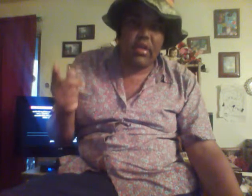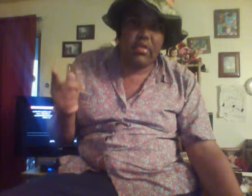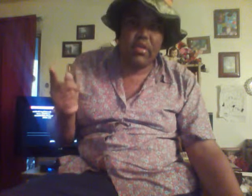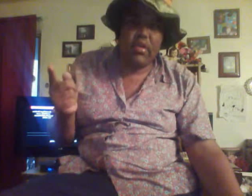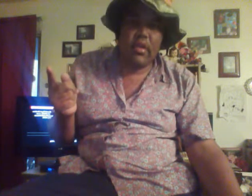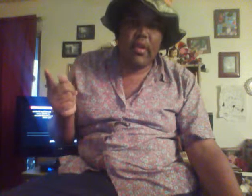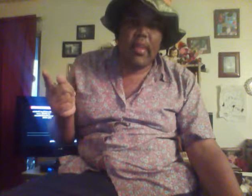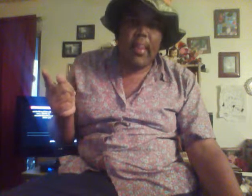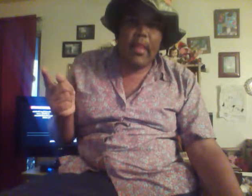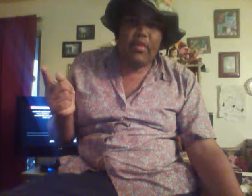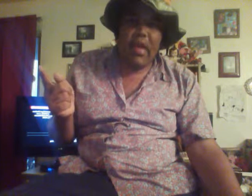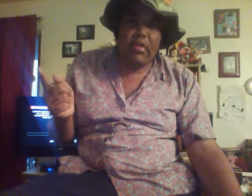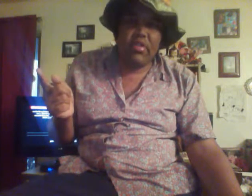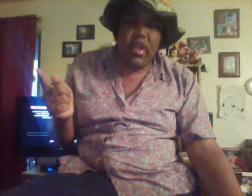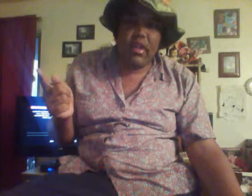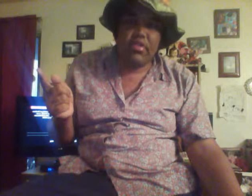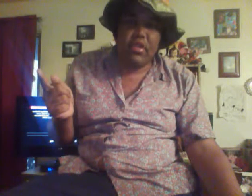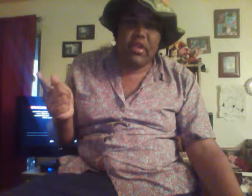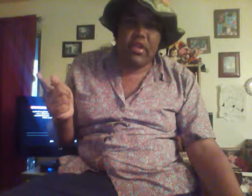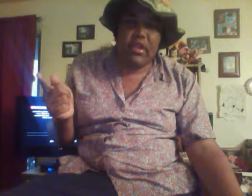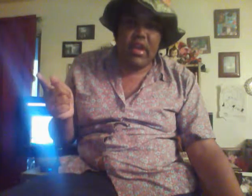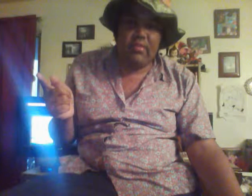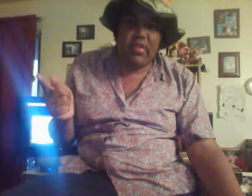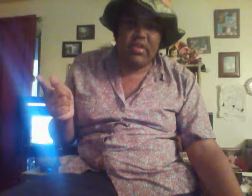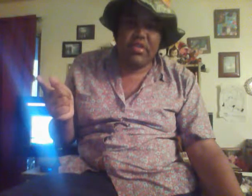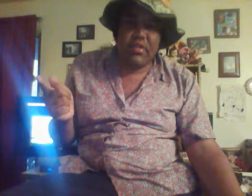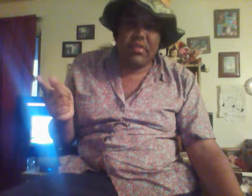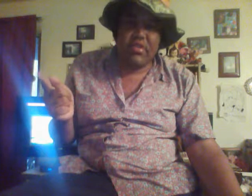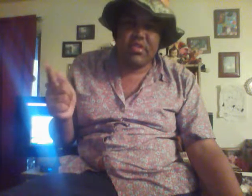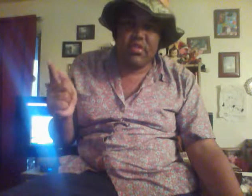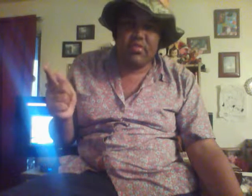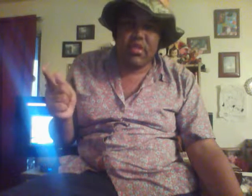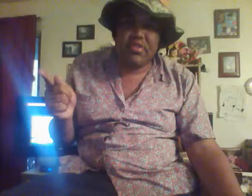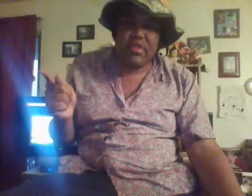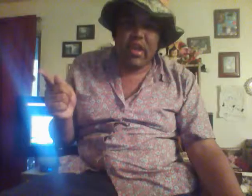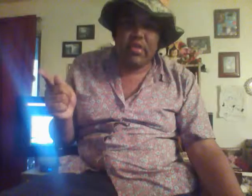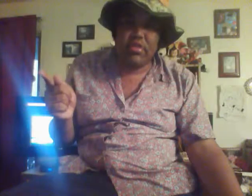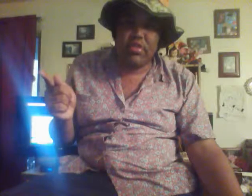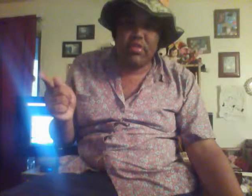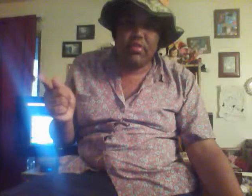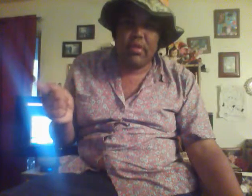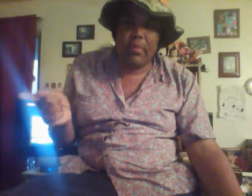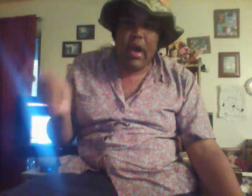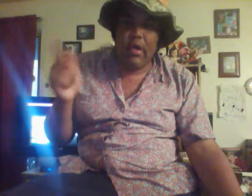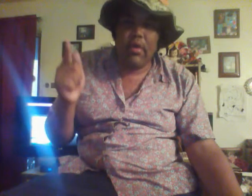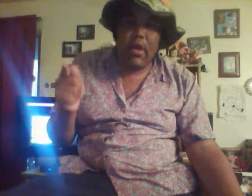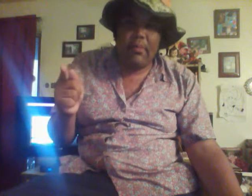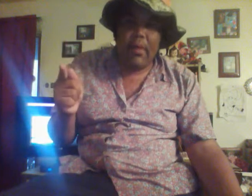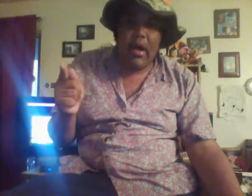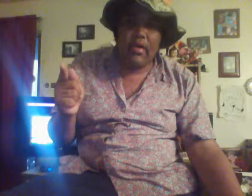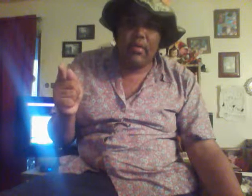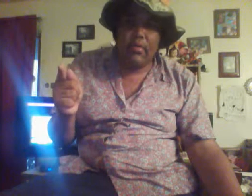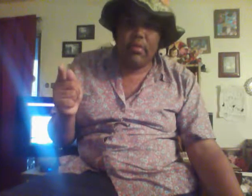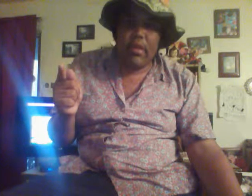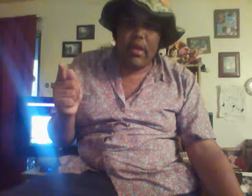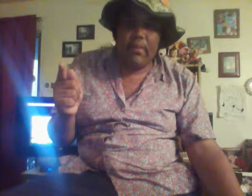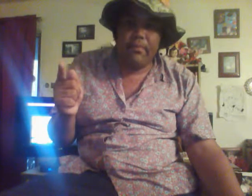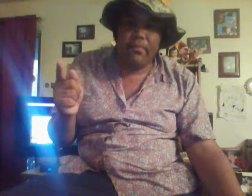actually... That was actually the name that she was changed to when Molly... Mal... When, uh...